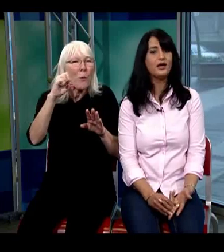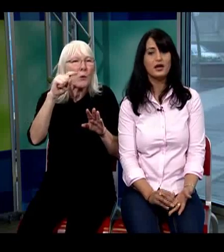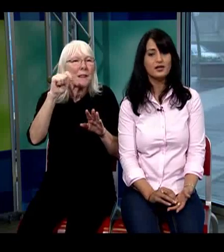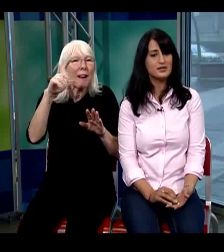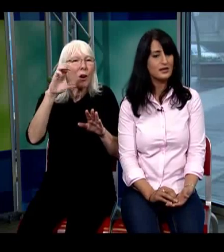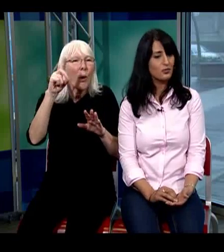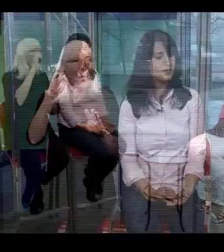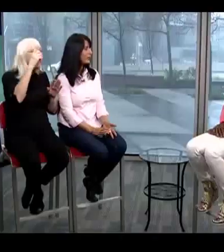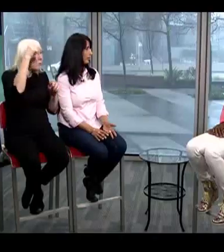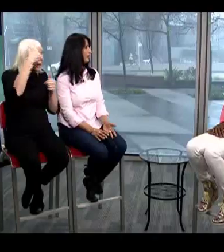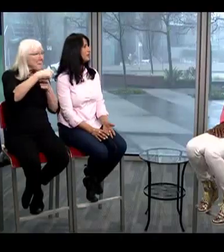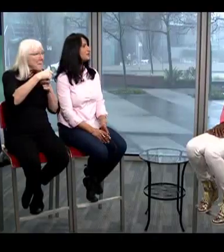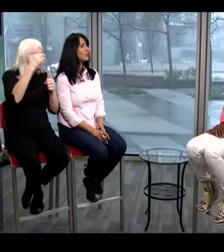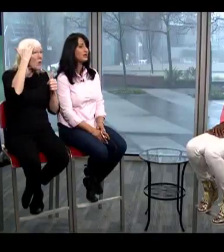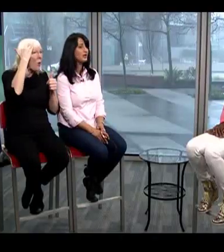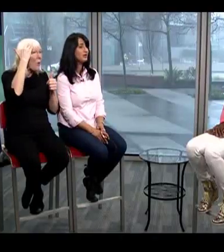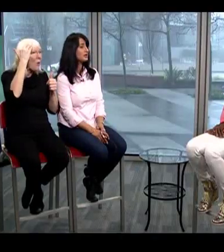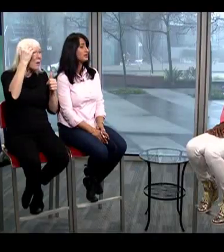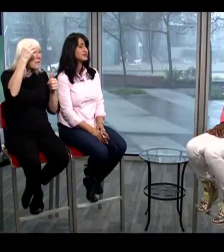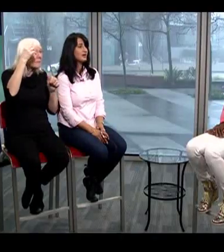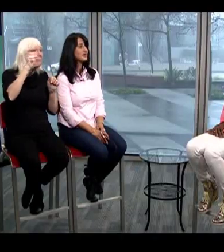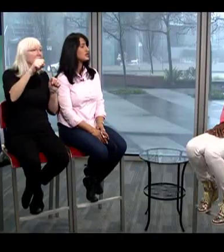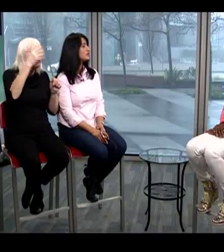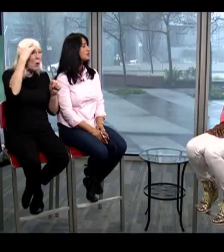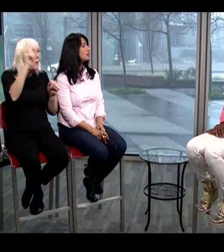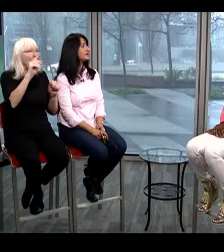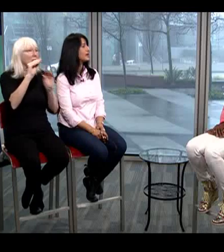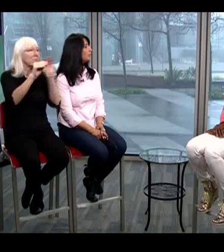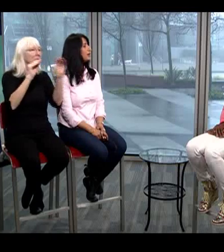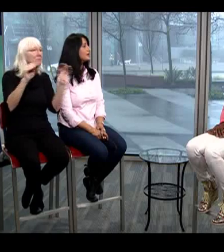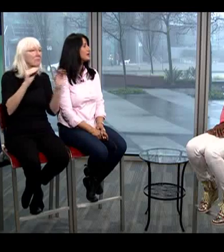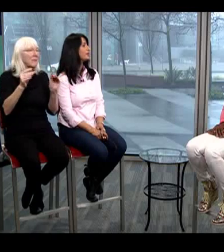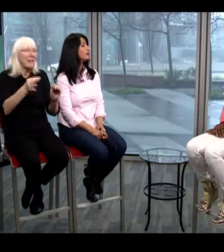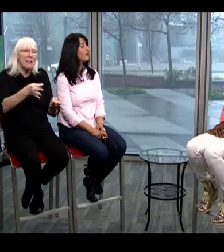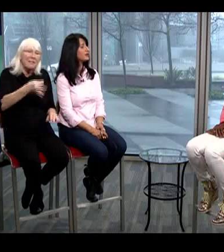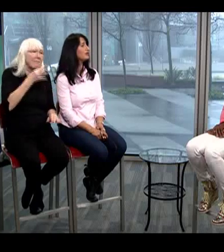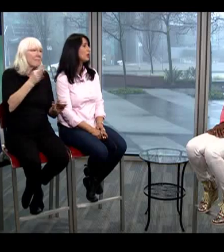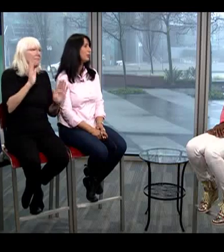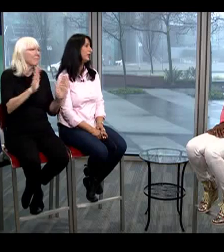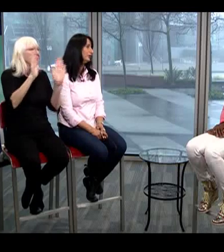is without error so he is just as good as anyone else out there in fact if not better